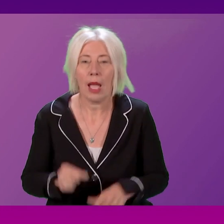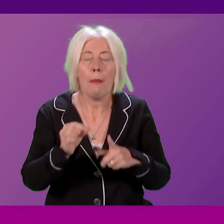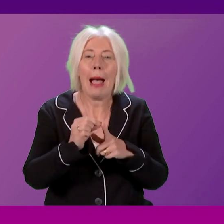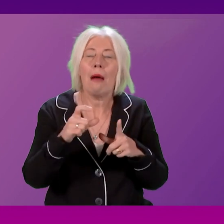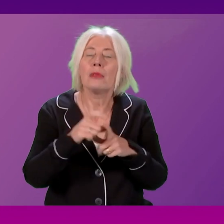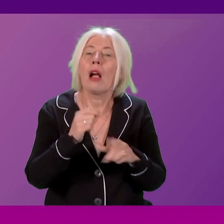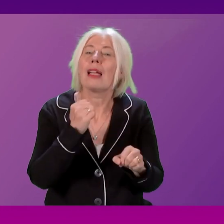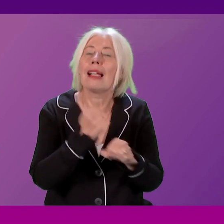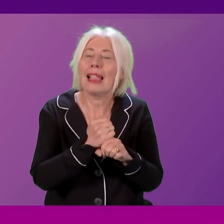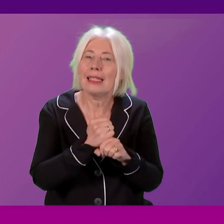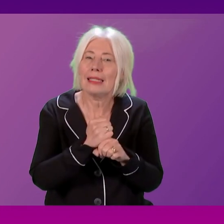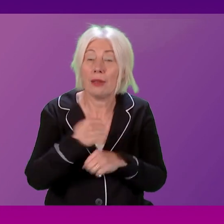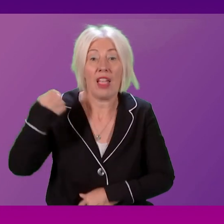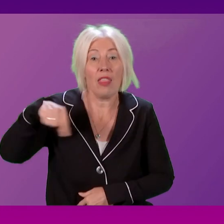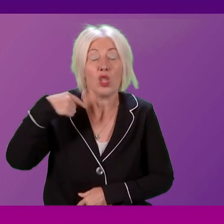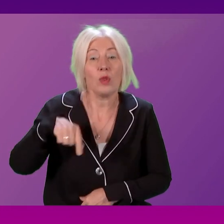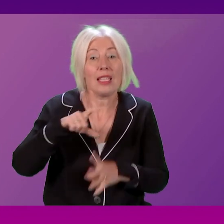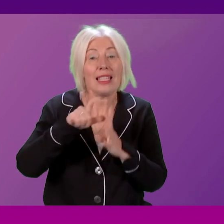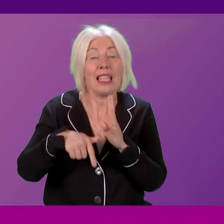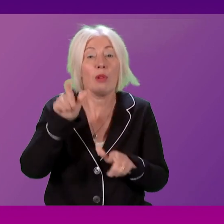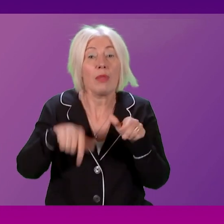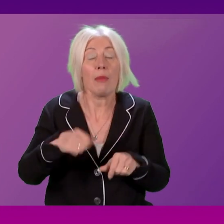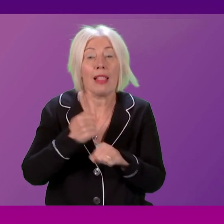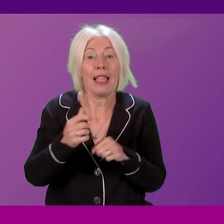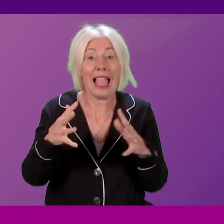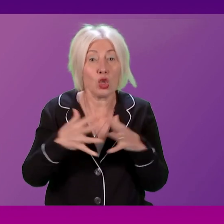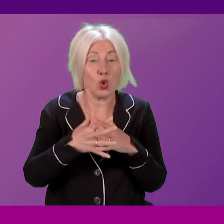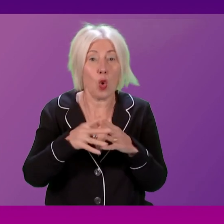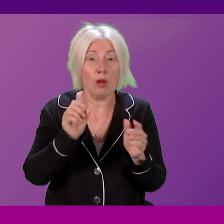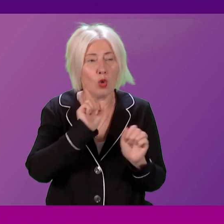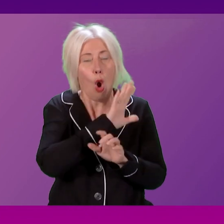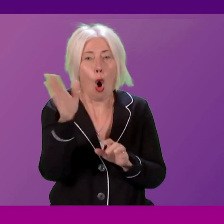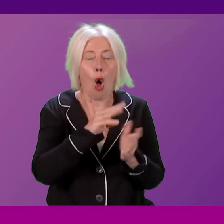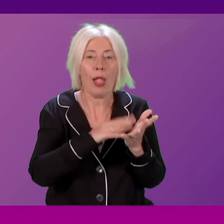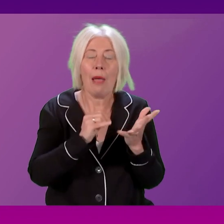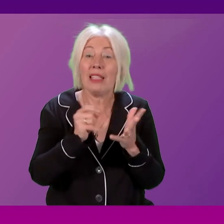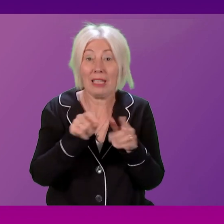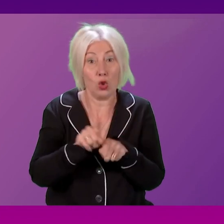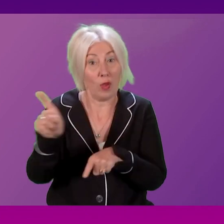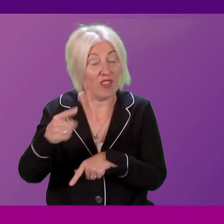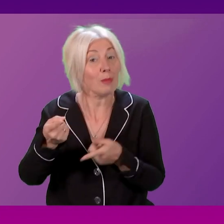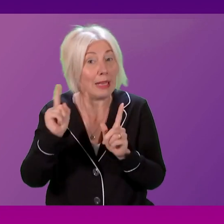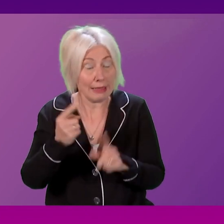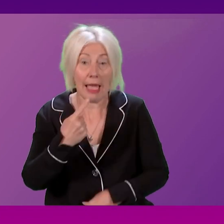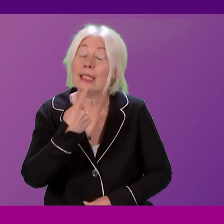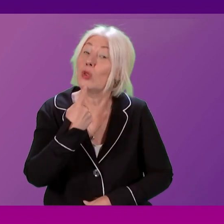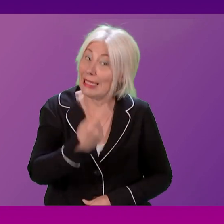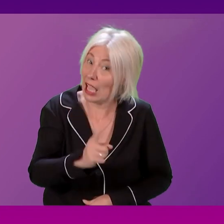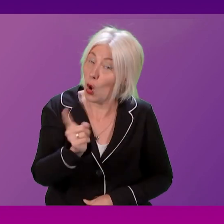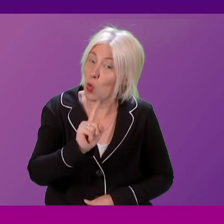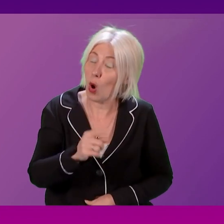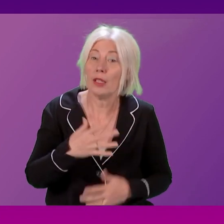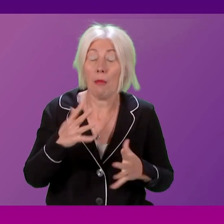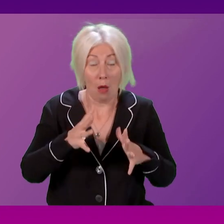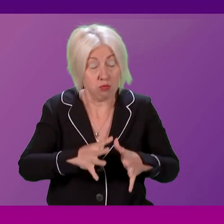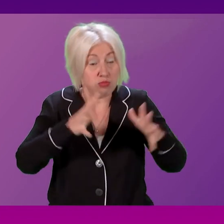Thank you, Presiding Officer. This week, disabled people in Glasgow have written to all MSPs in the region, including the First Minister, to say that, and I quote, despite